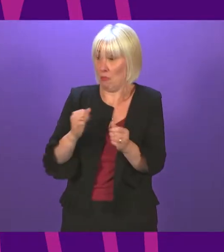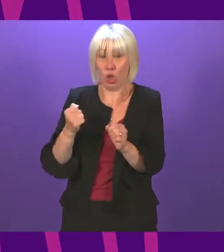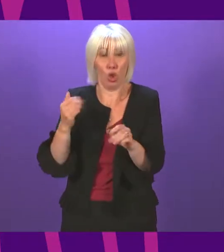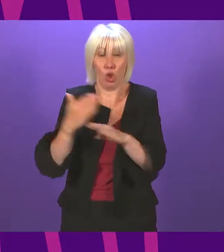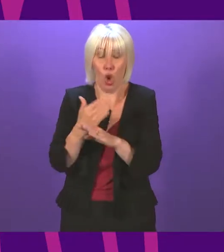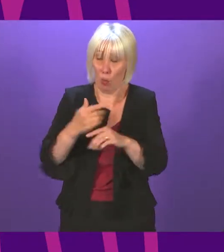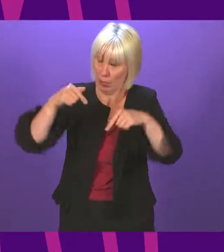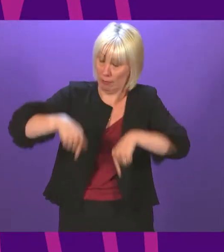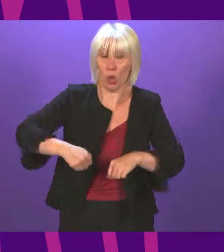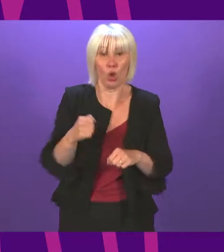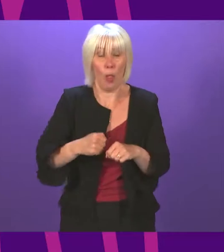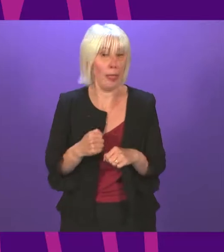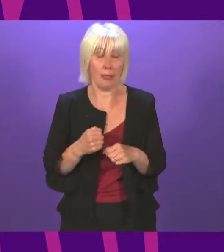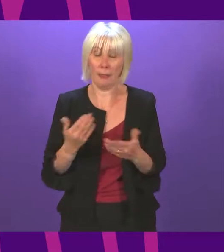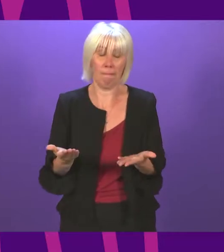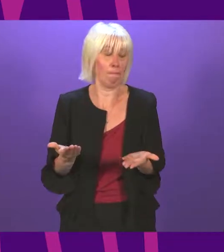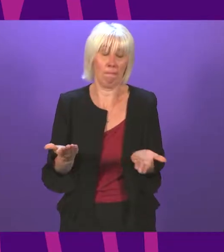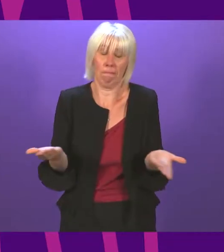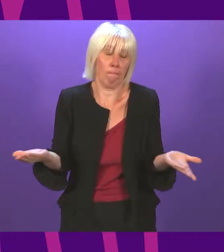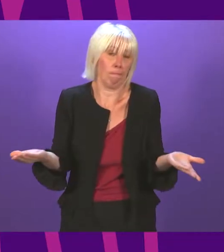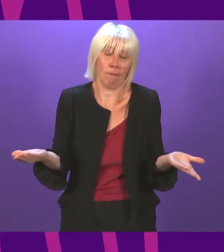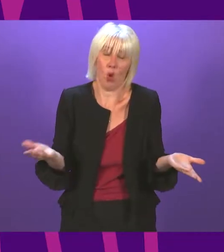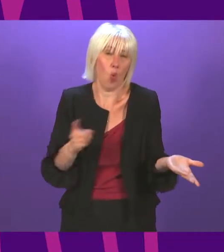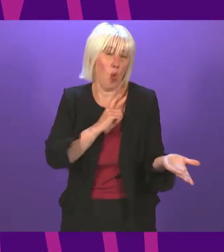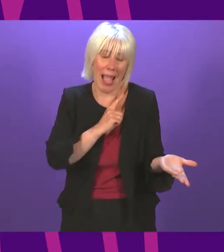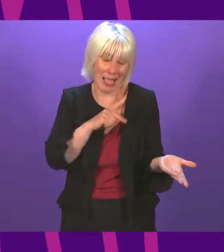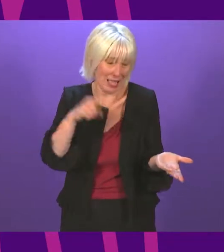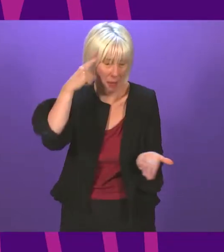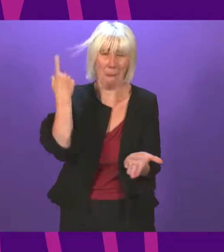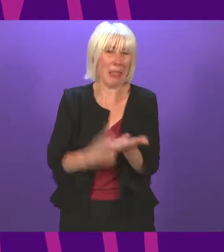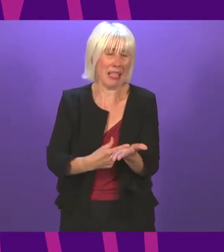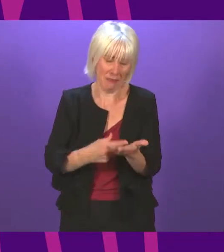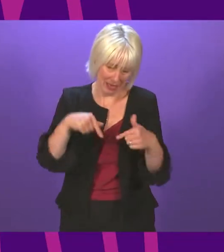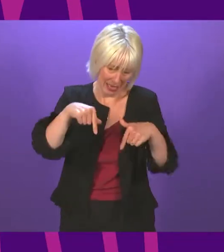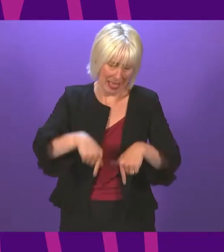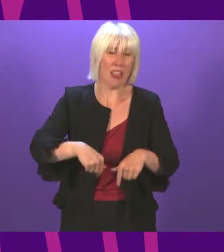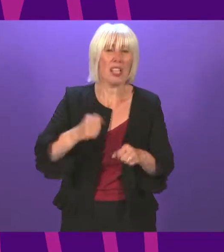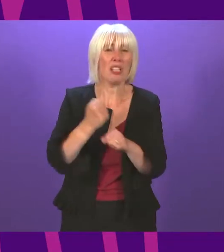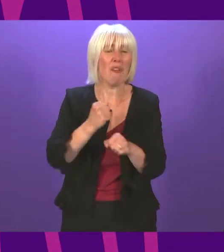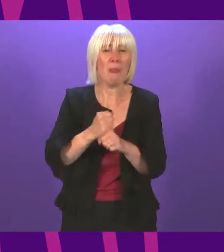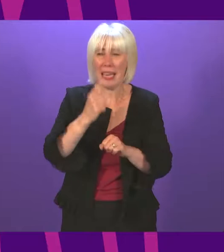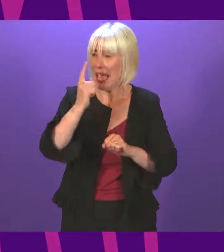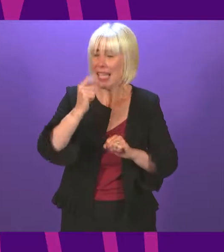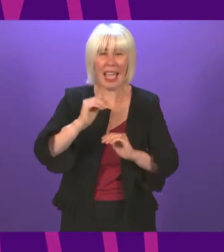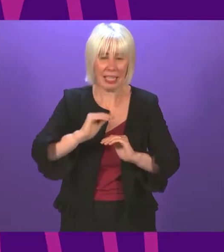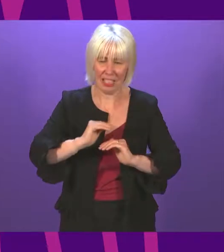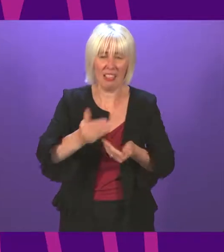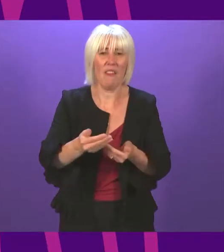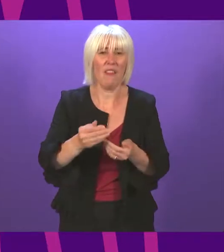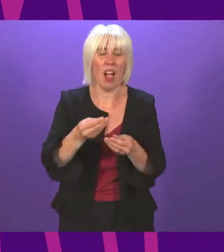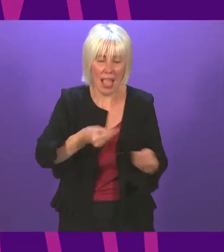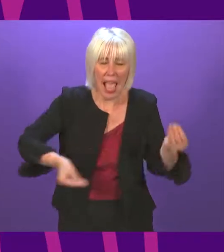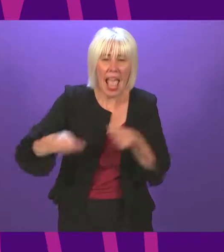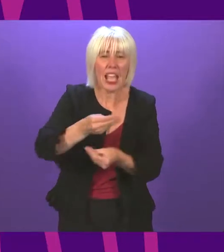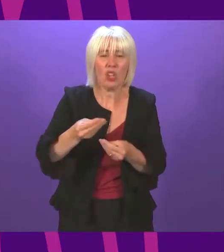in Scotland. There is absolutely no reason to believe that this government's inability to deliver economic recovery will